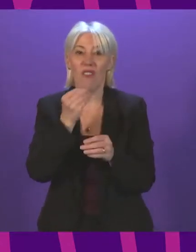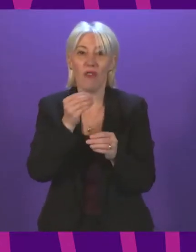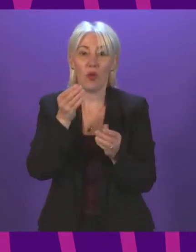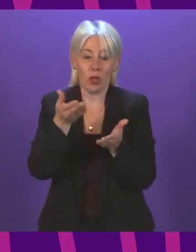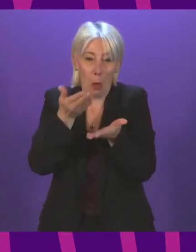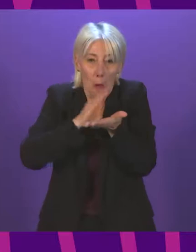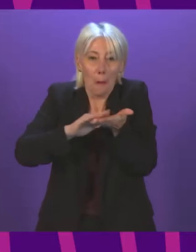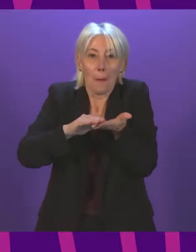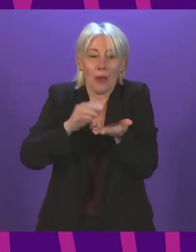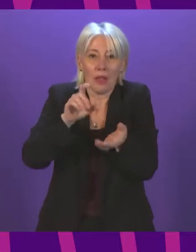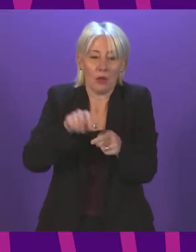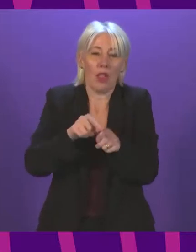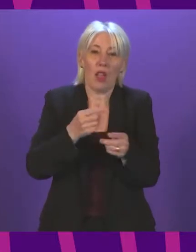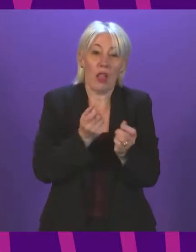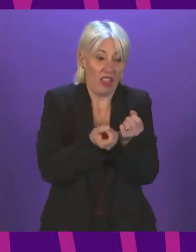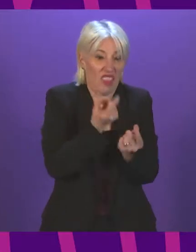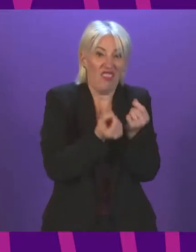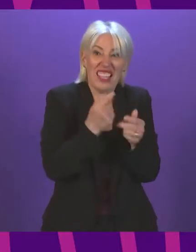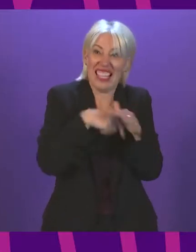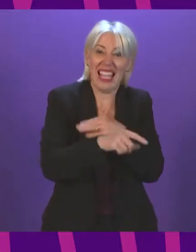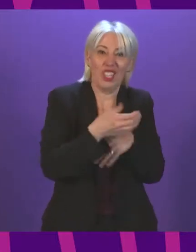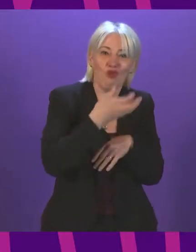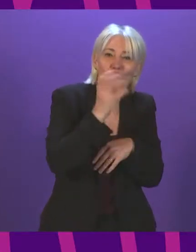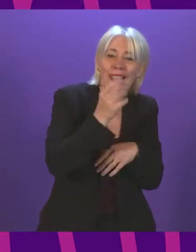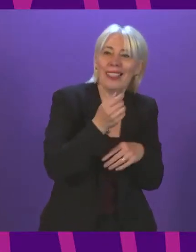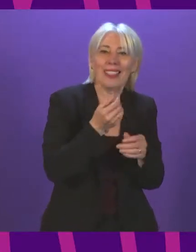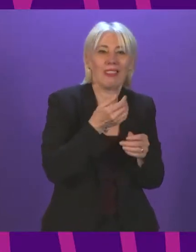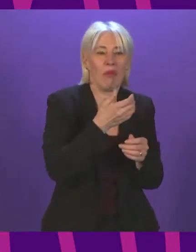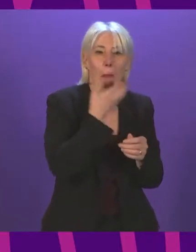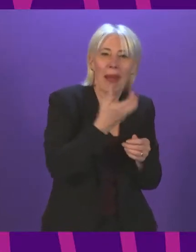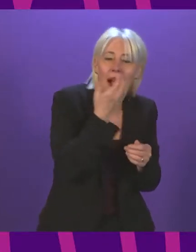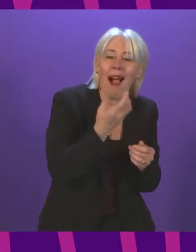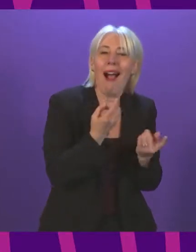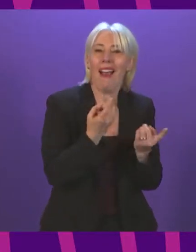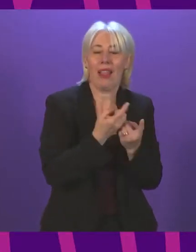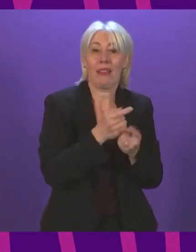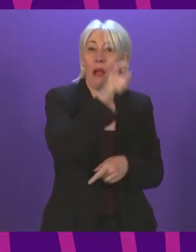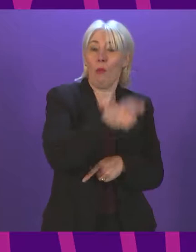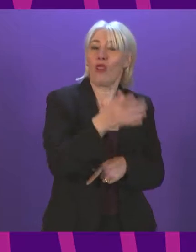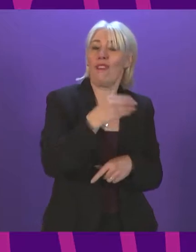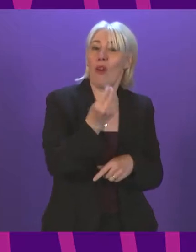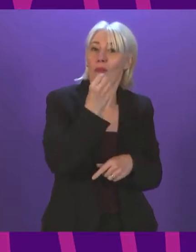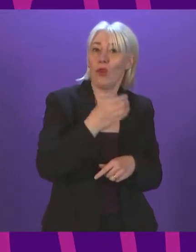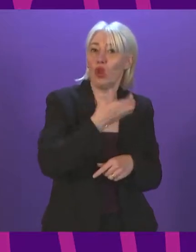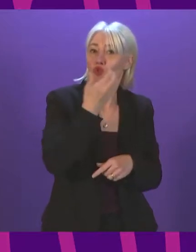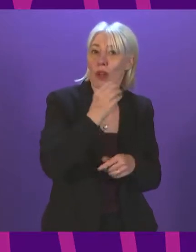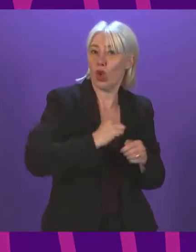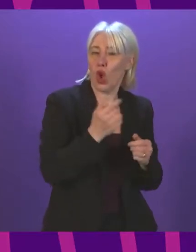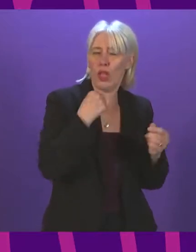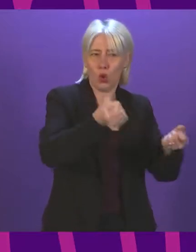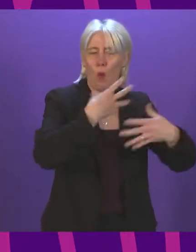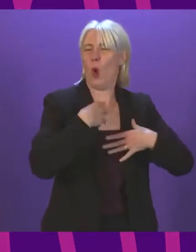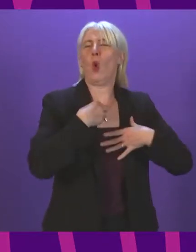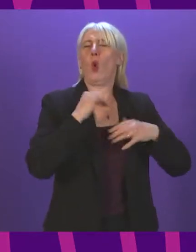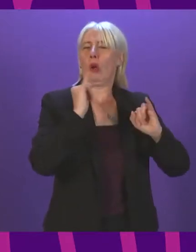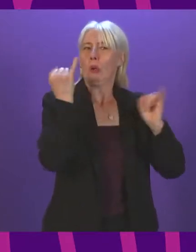provide the fizz for beer, cider and soft drinks. James Withers from Food and Drink Scotland told me he is extremely concerned, as